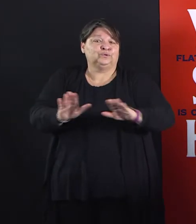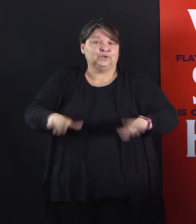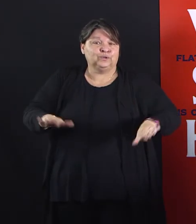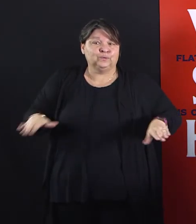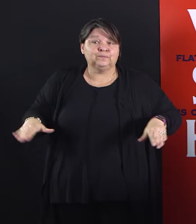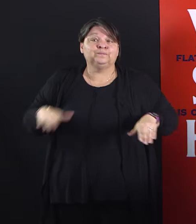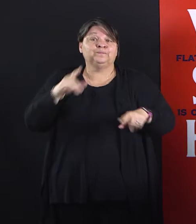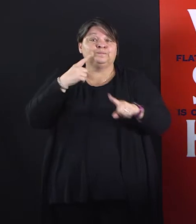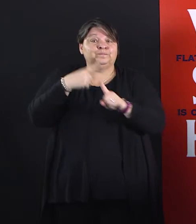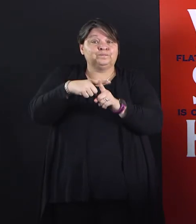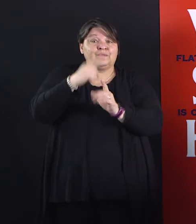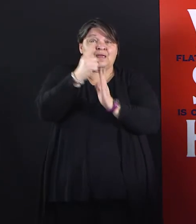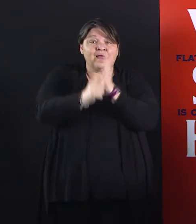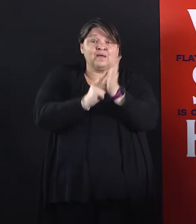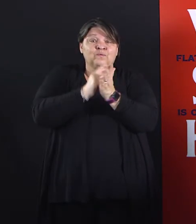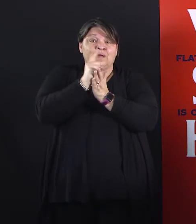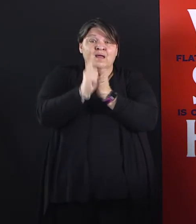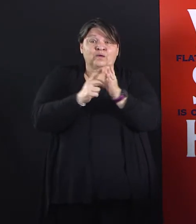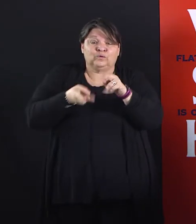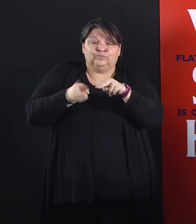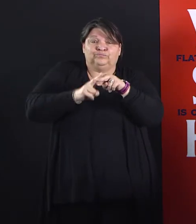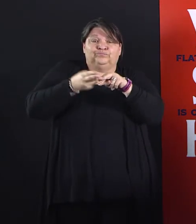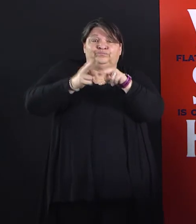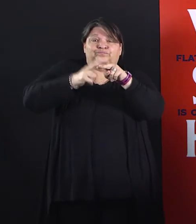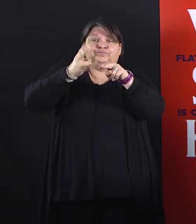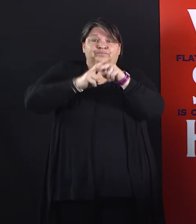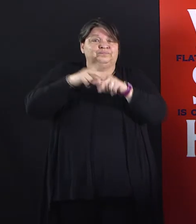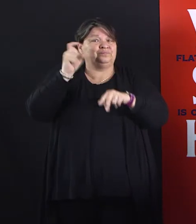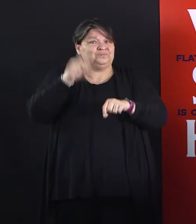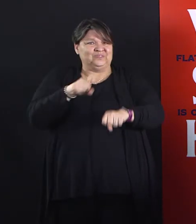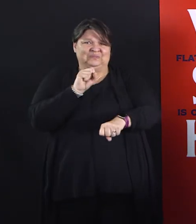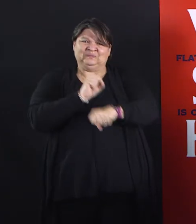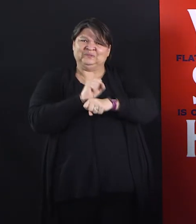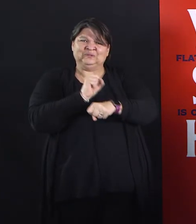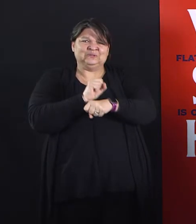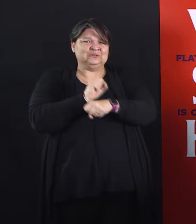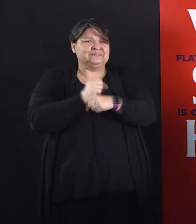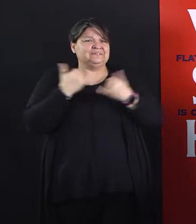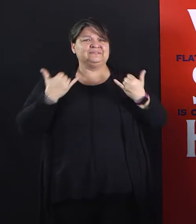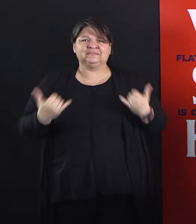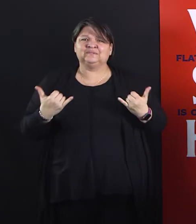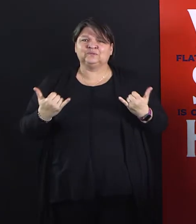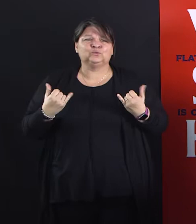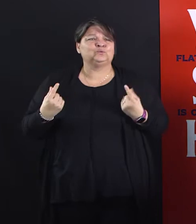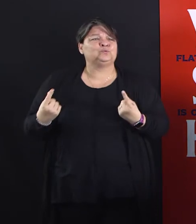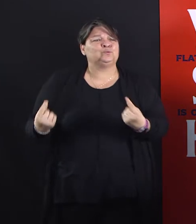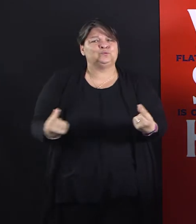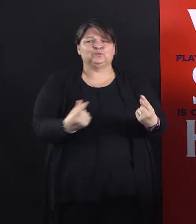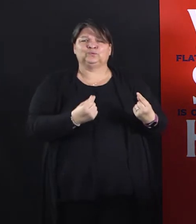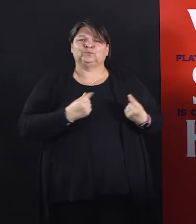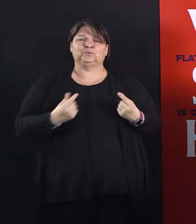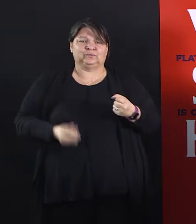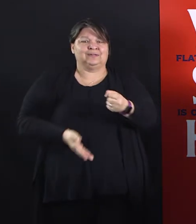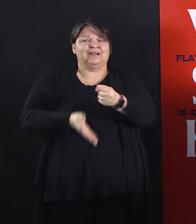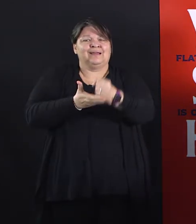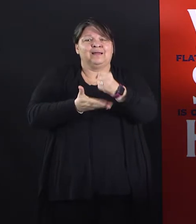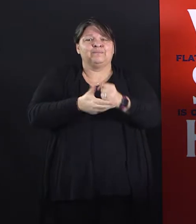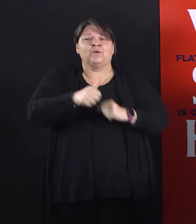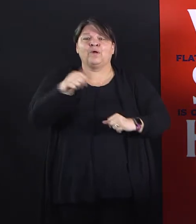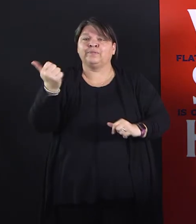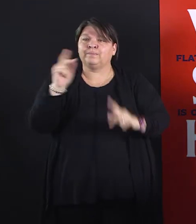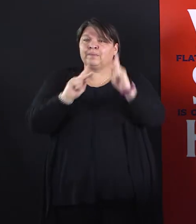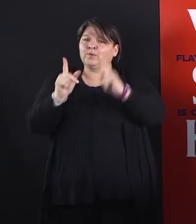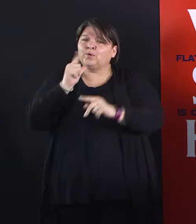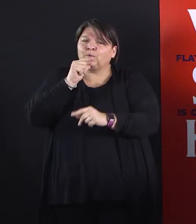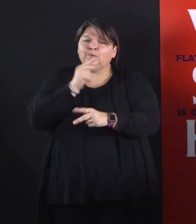night. We simply need it to come together to find them the resources for child care. So, Kara, would you like to join us and talk a little